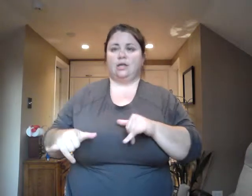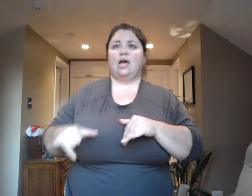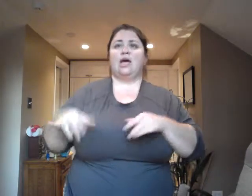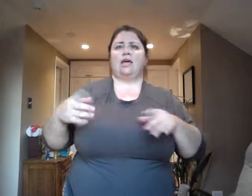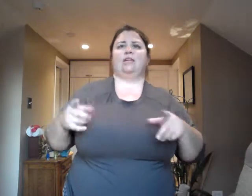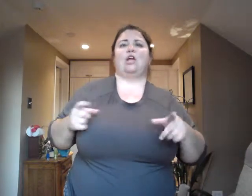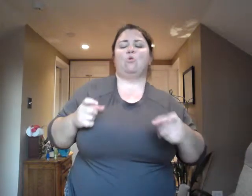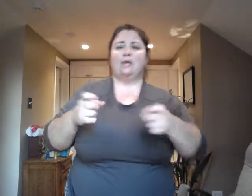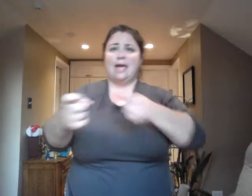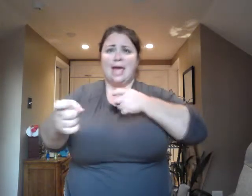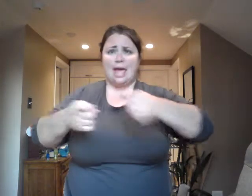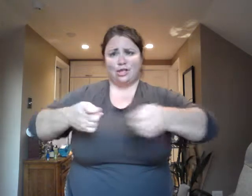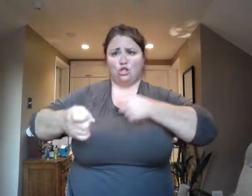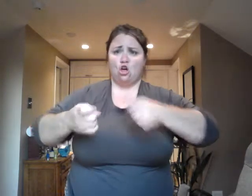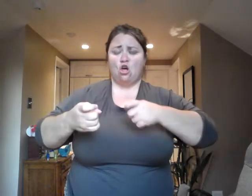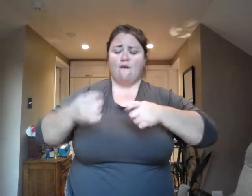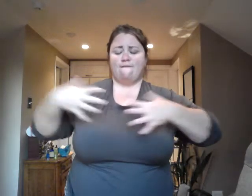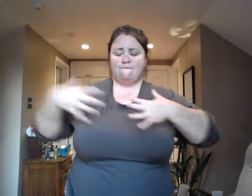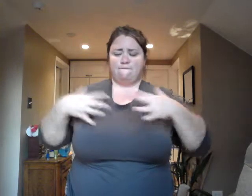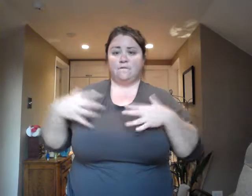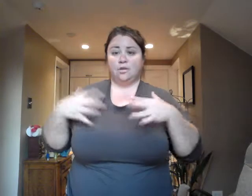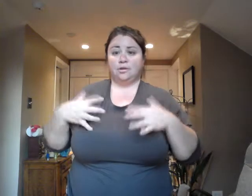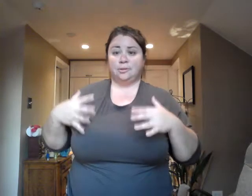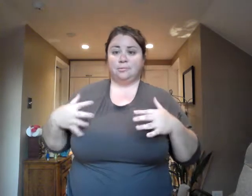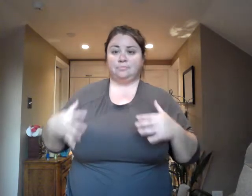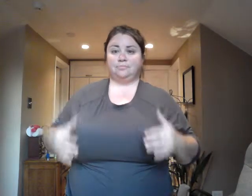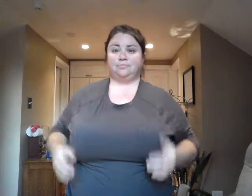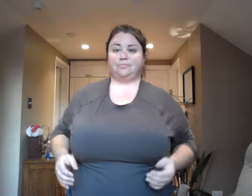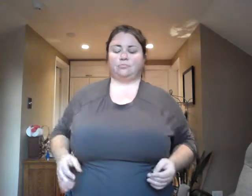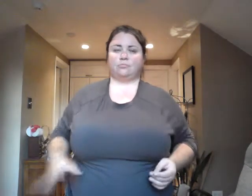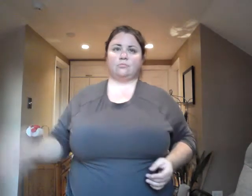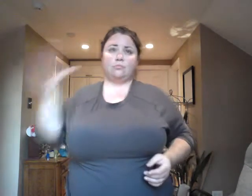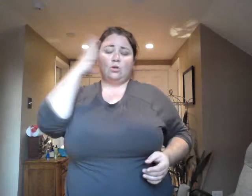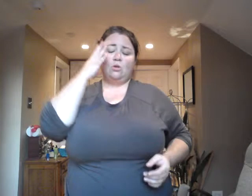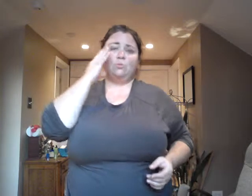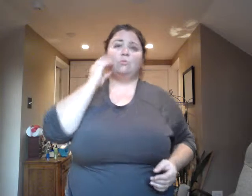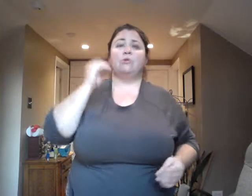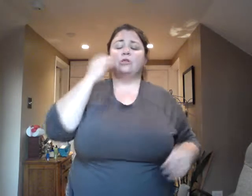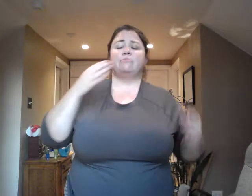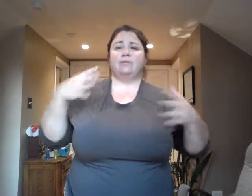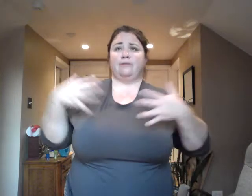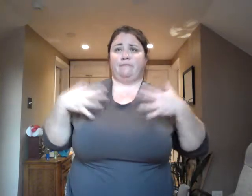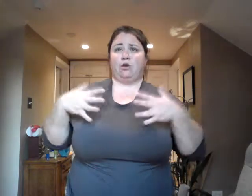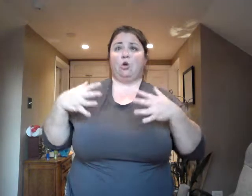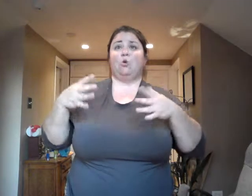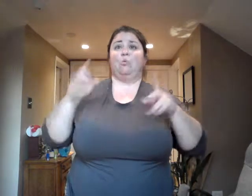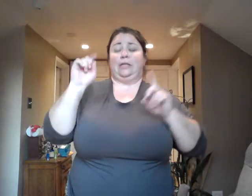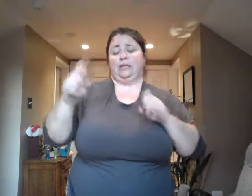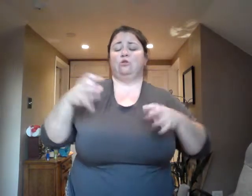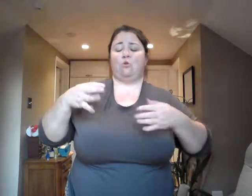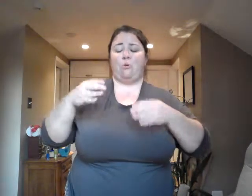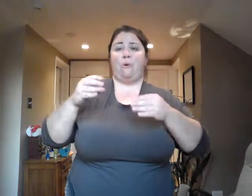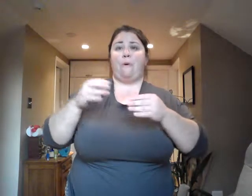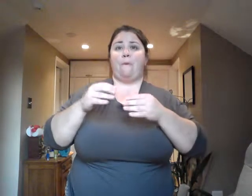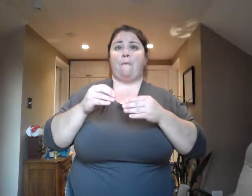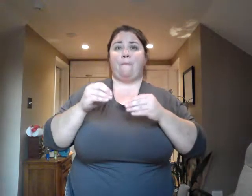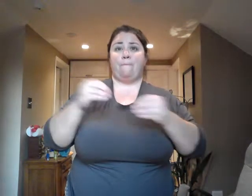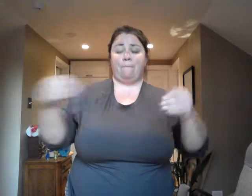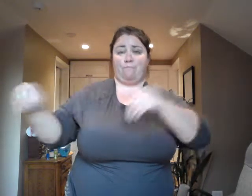We can make steps towards experiencing the fear and moving forward. We can make progressive approximations